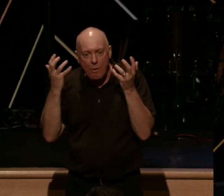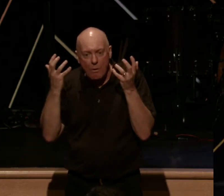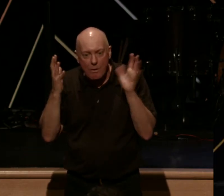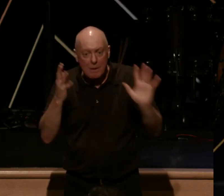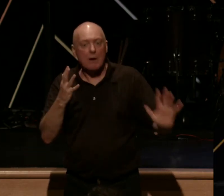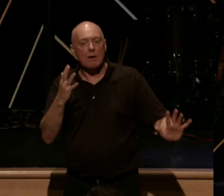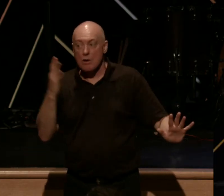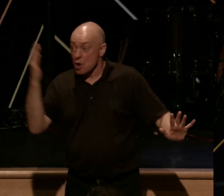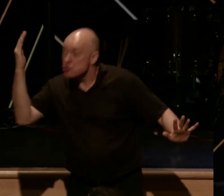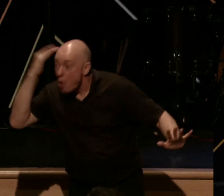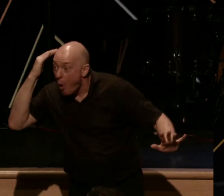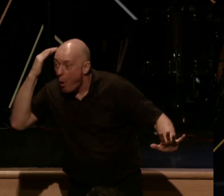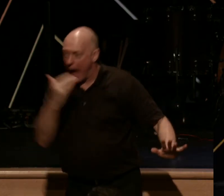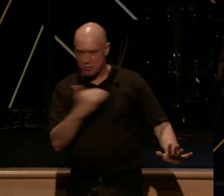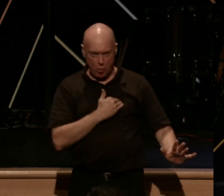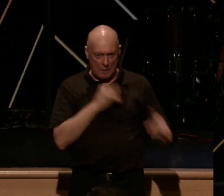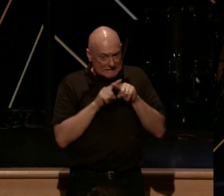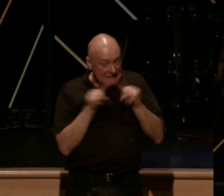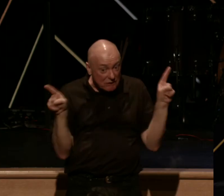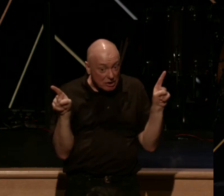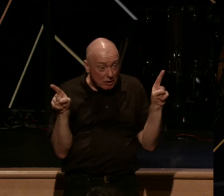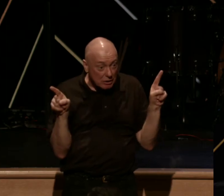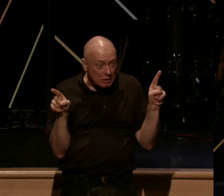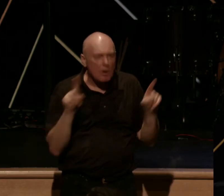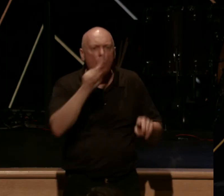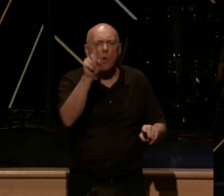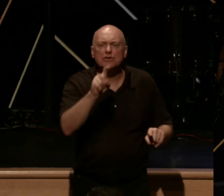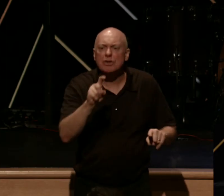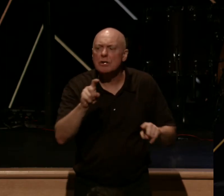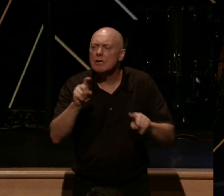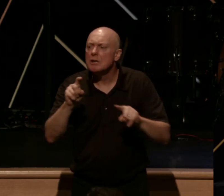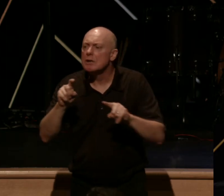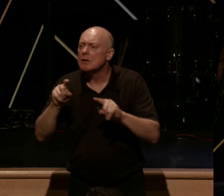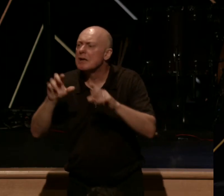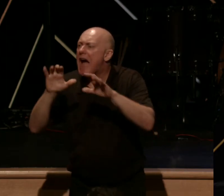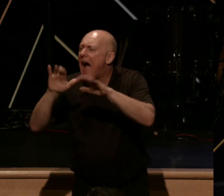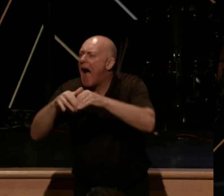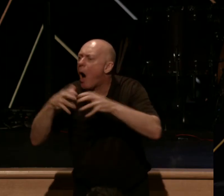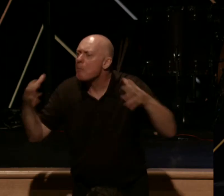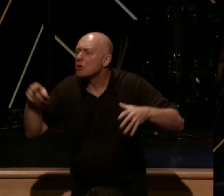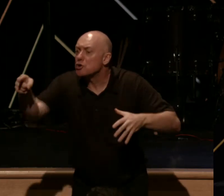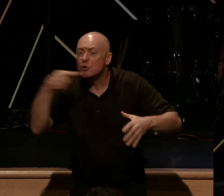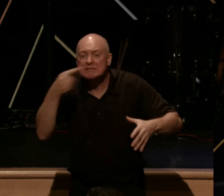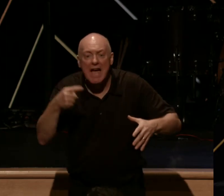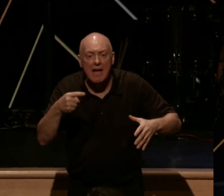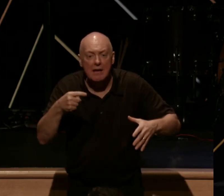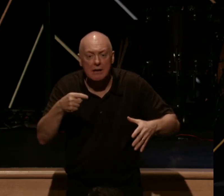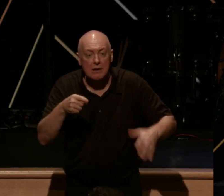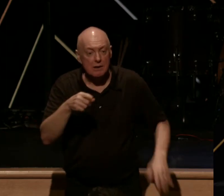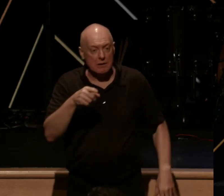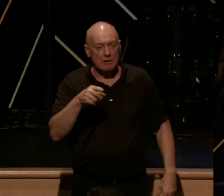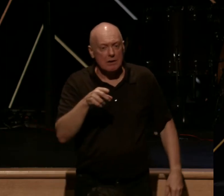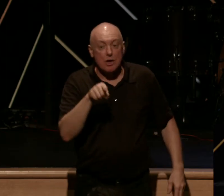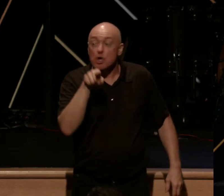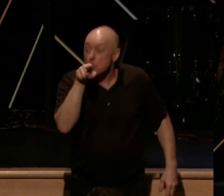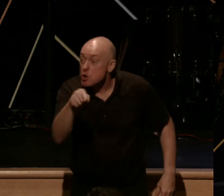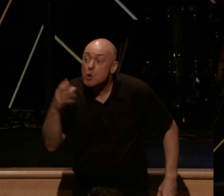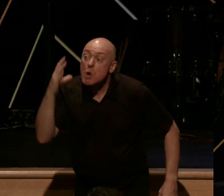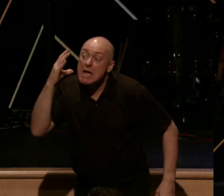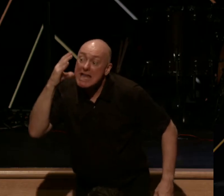And so question, how much would you say that you are actually experiencing and